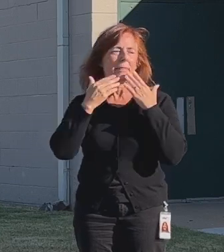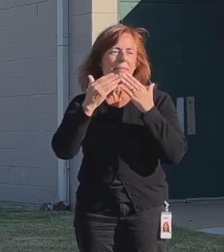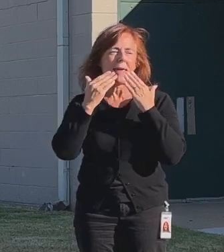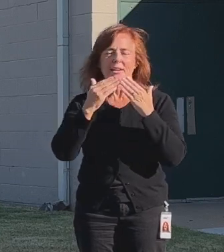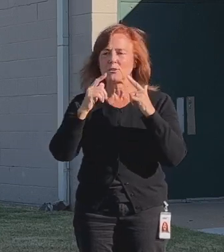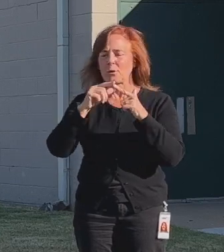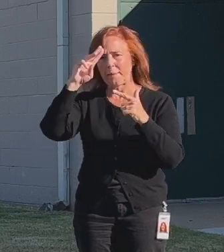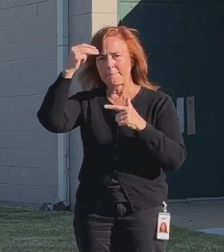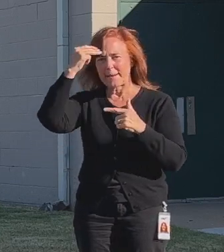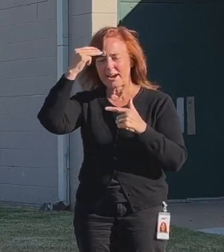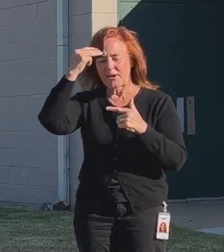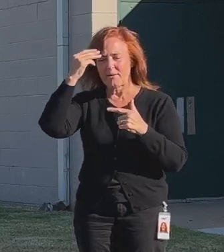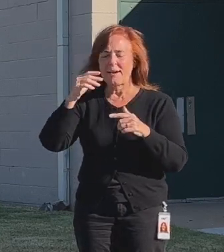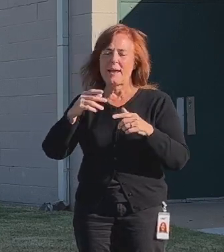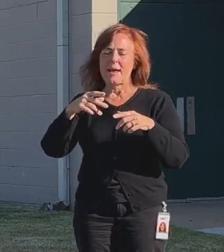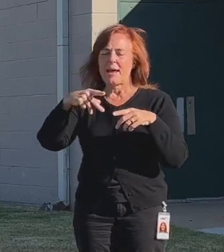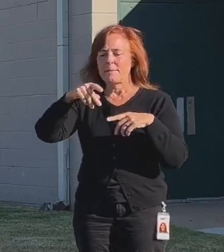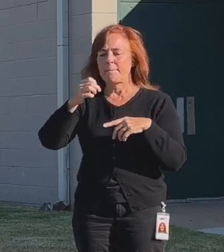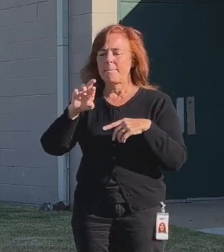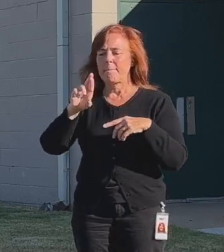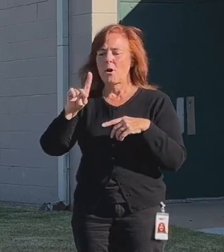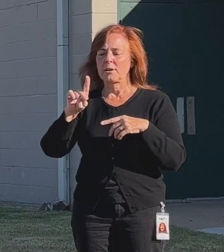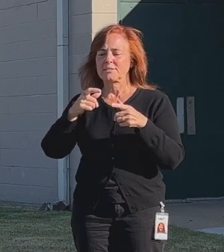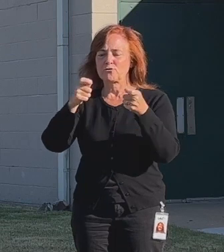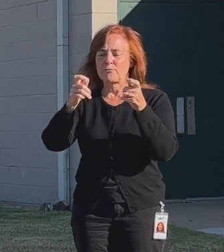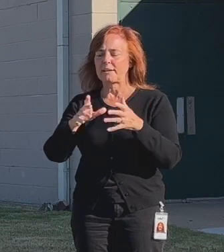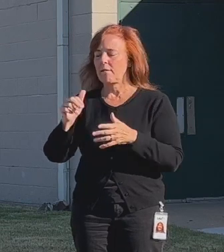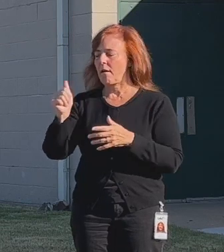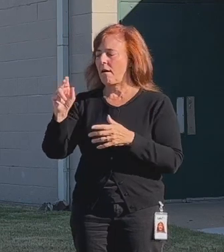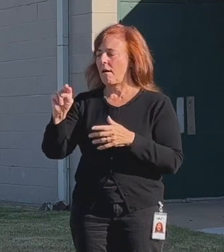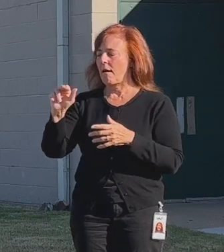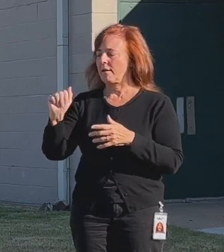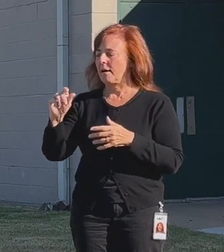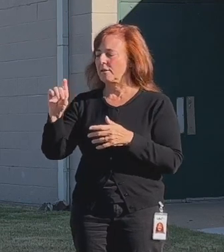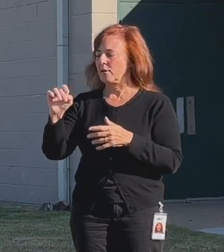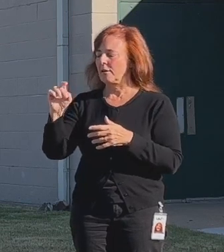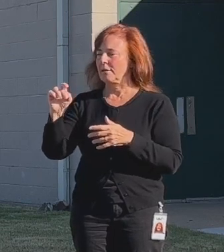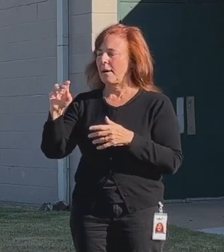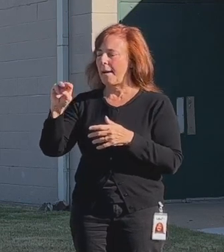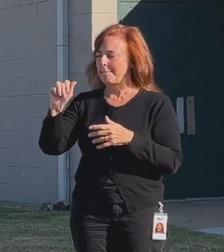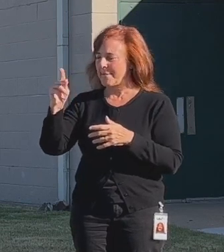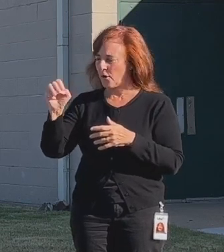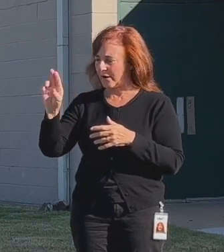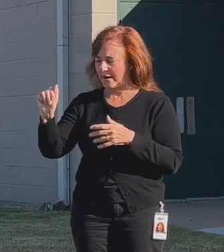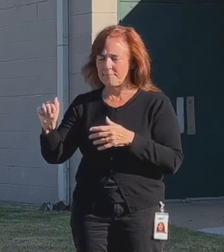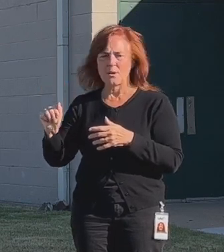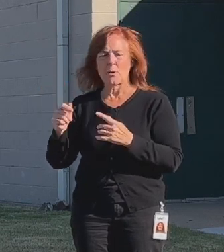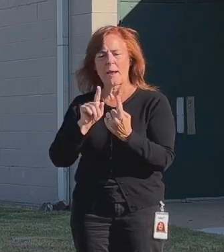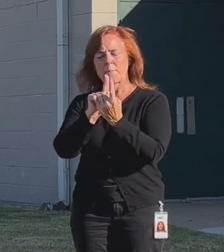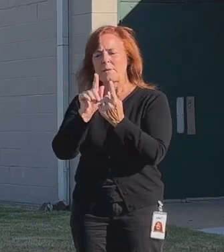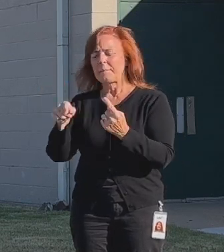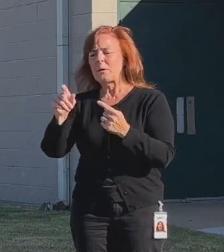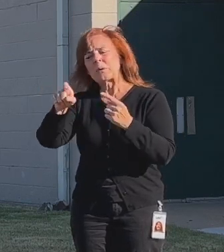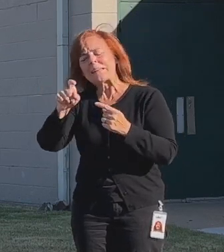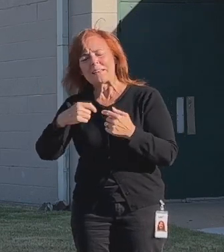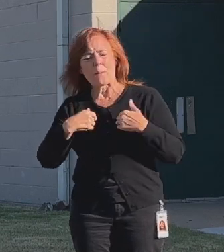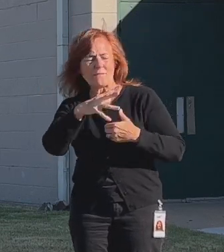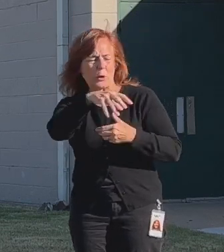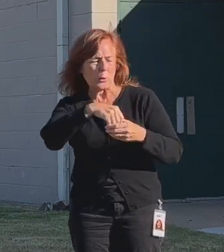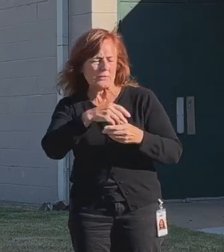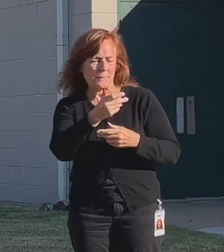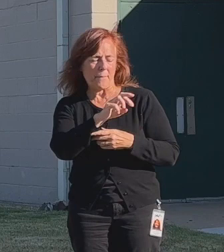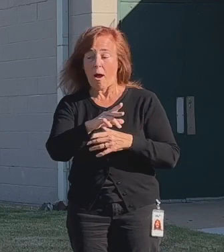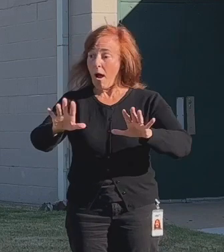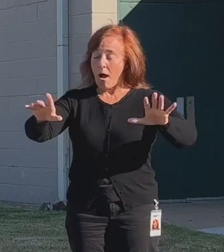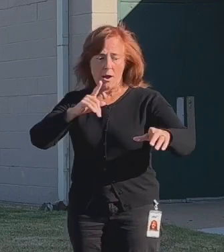you to Mayor Bynum and Parks Director Ana America. When I approached Mayor Bynum in 2020 about the immense need for an inclusive park, he